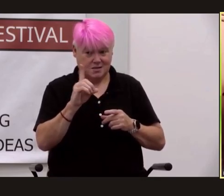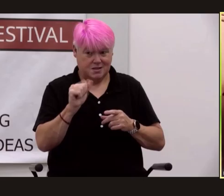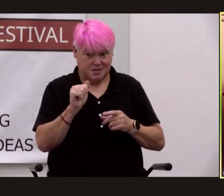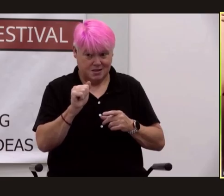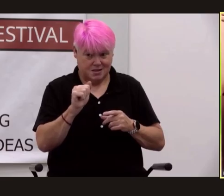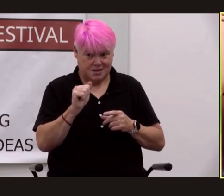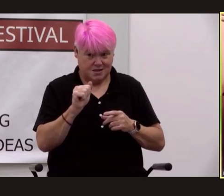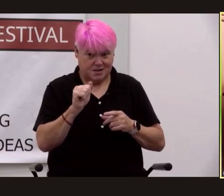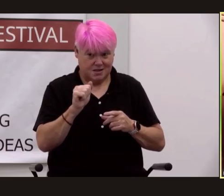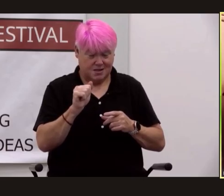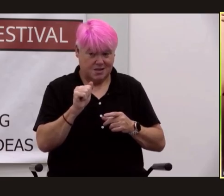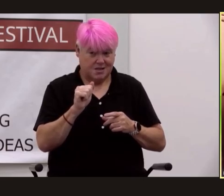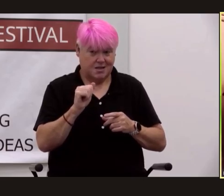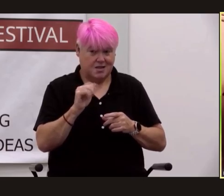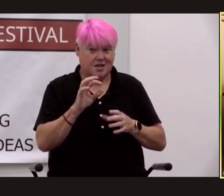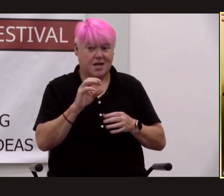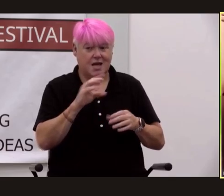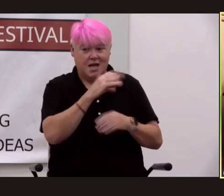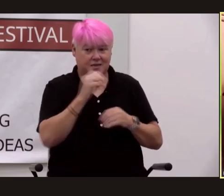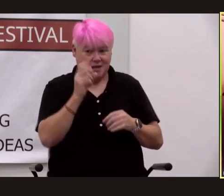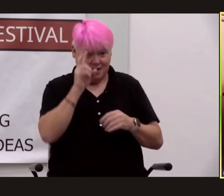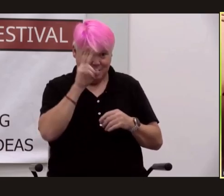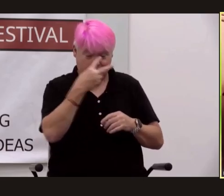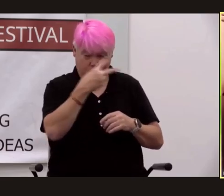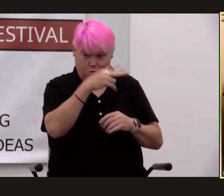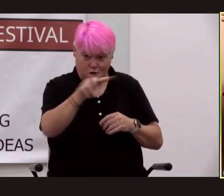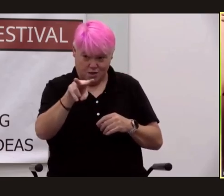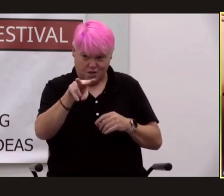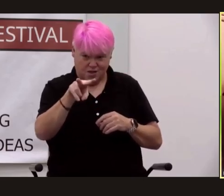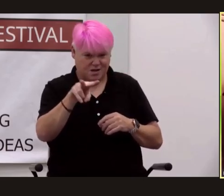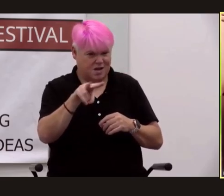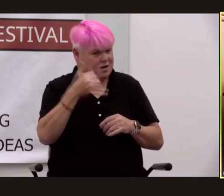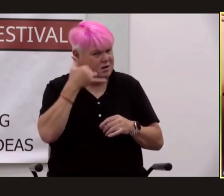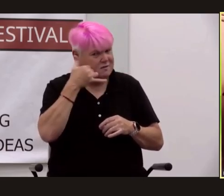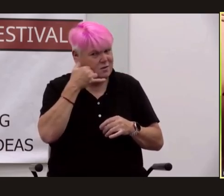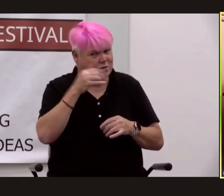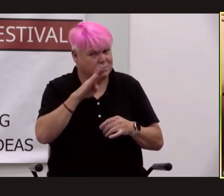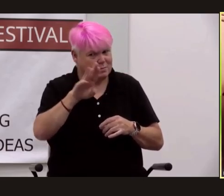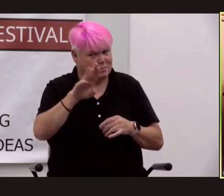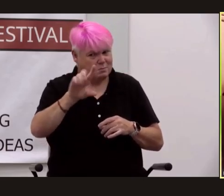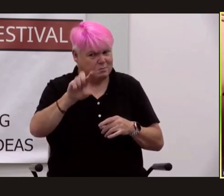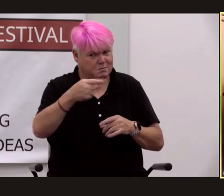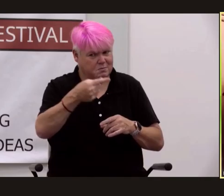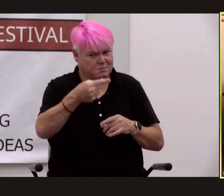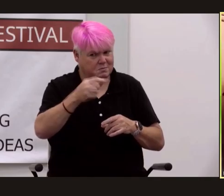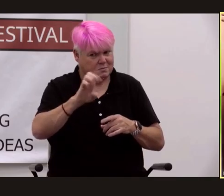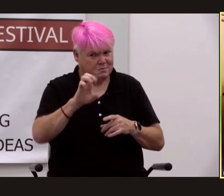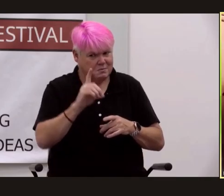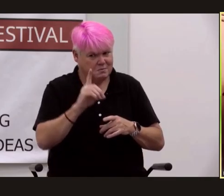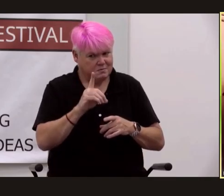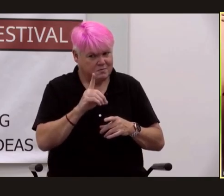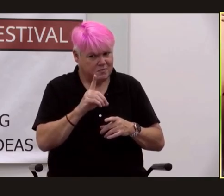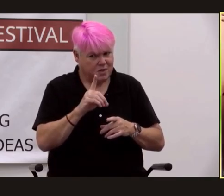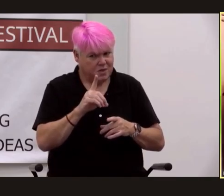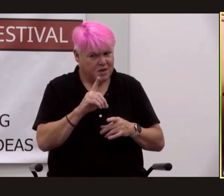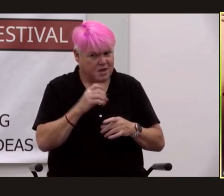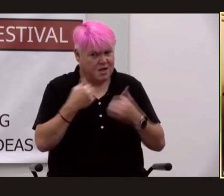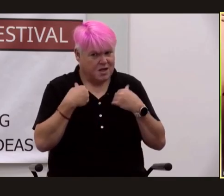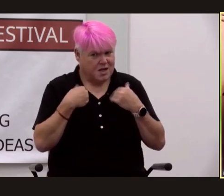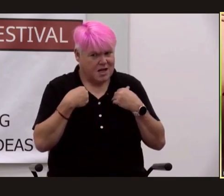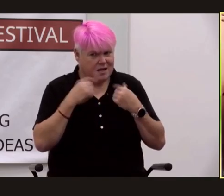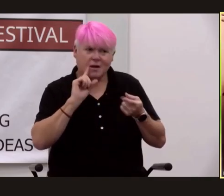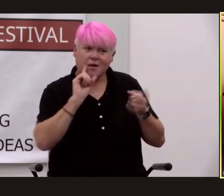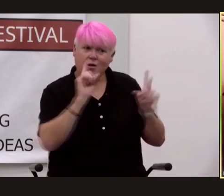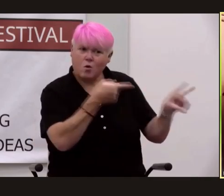surveillance had her phone been bugged and if so had that jackass pash ordered it because